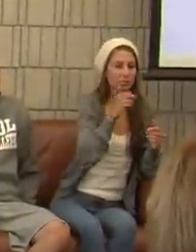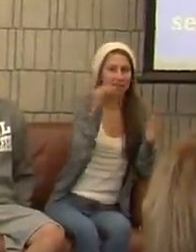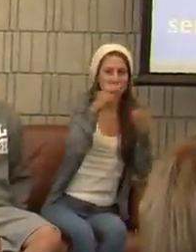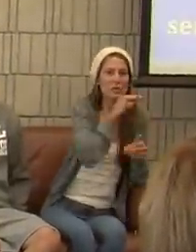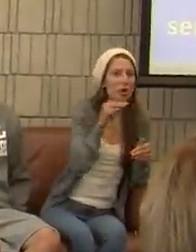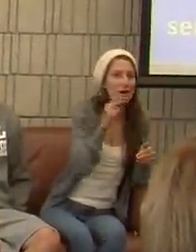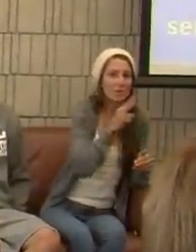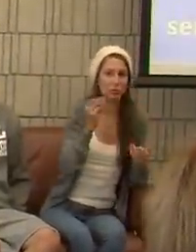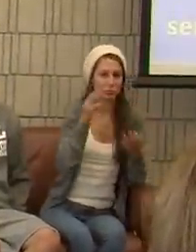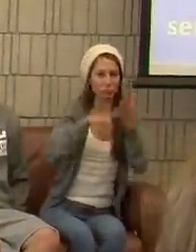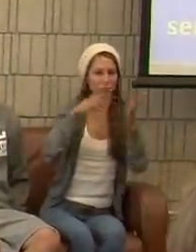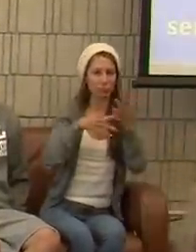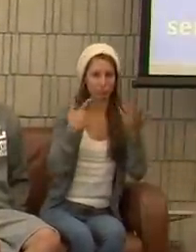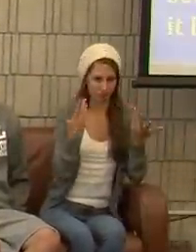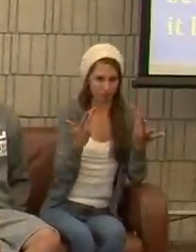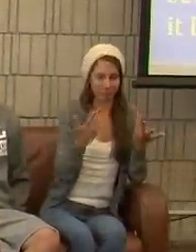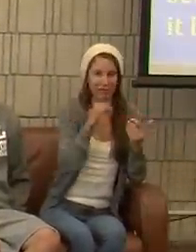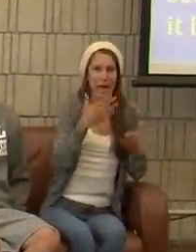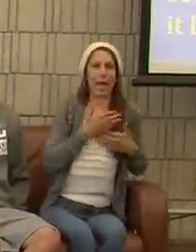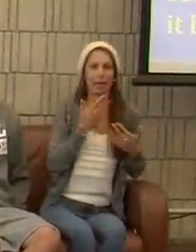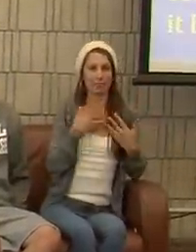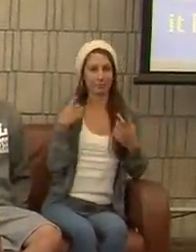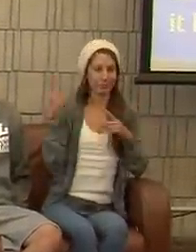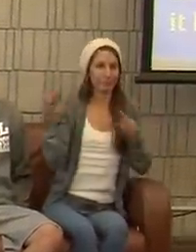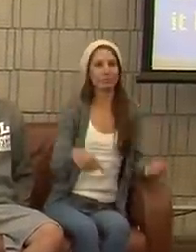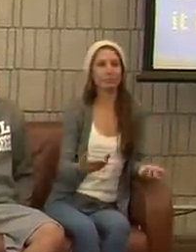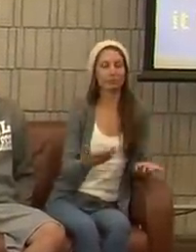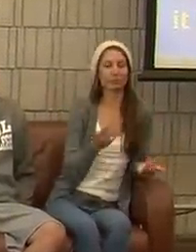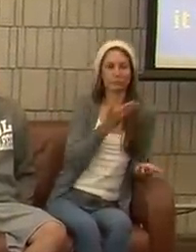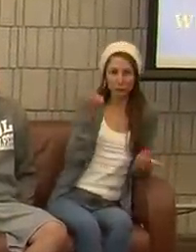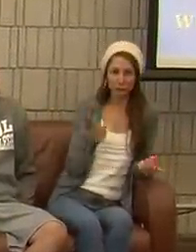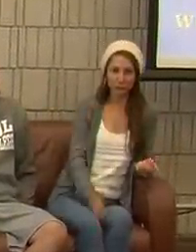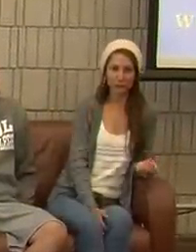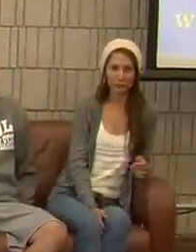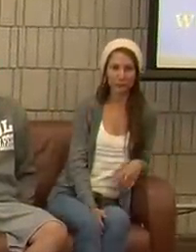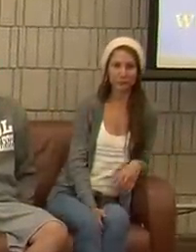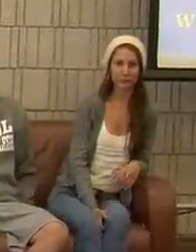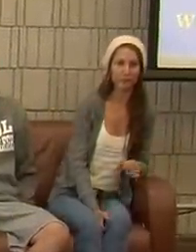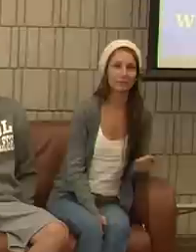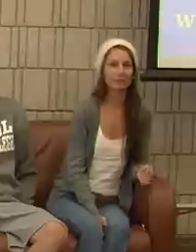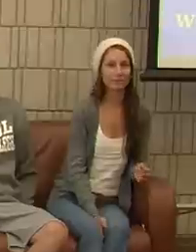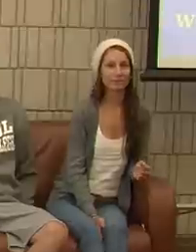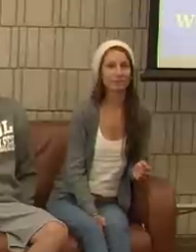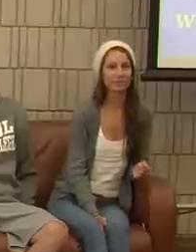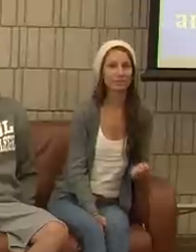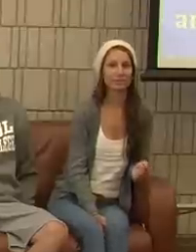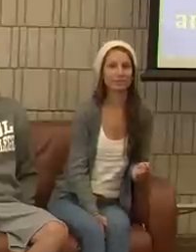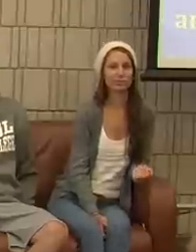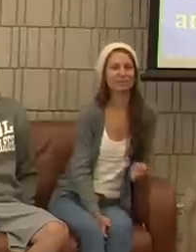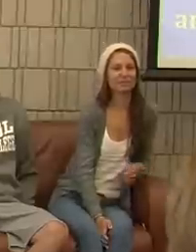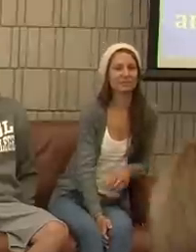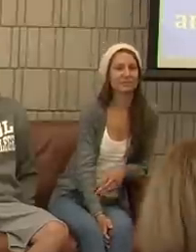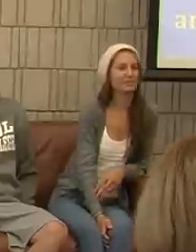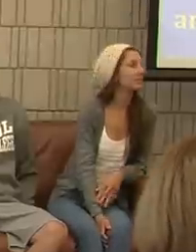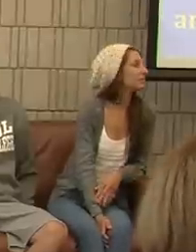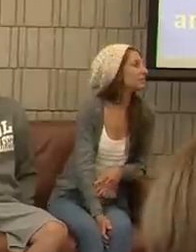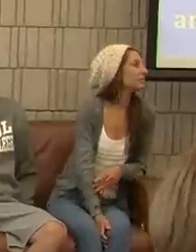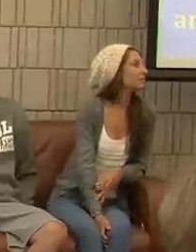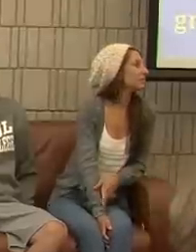focusing on English and nouns and verbs and grammar. I like it much better here. That's my question.